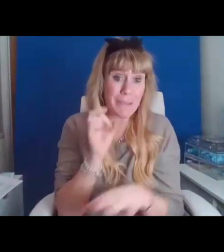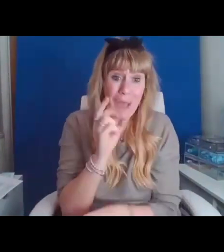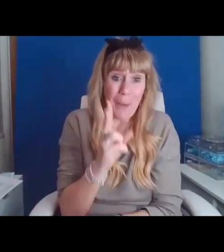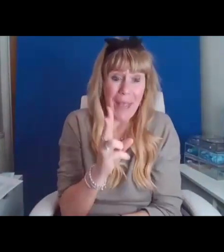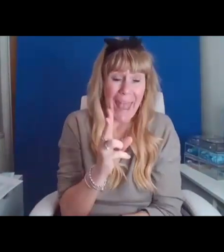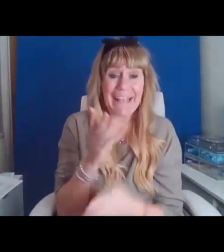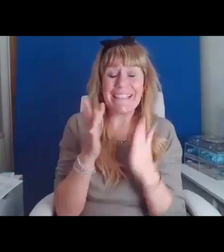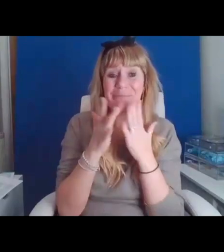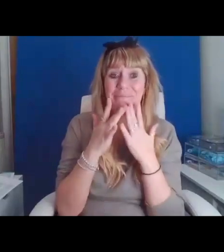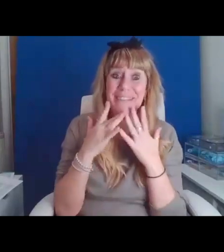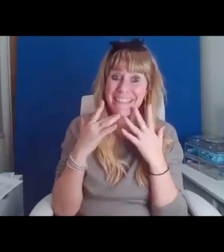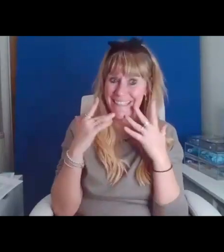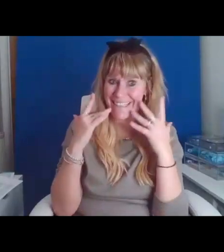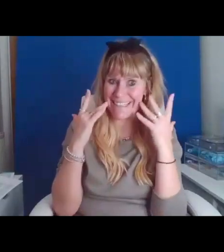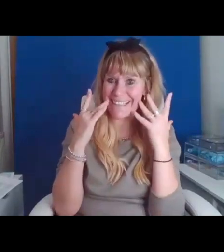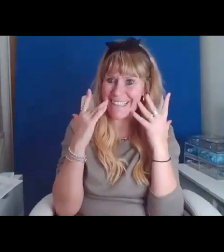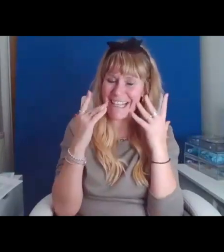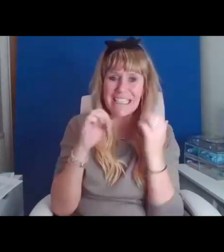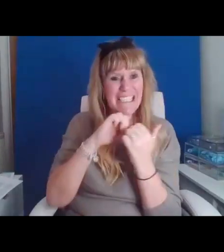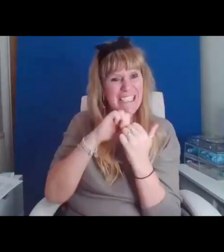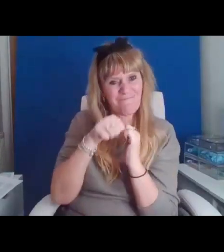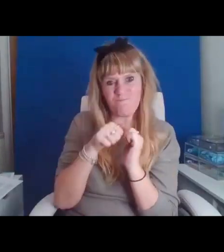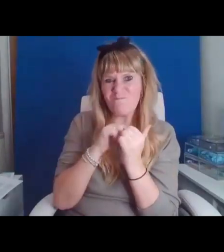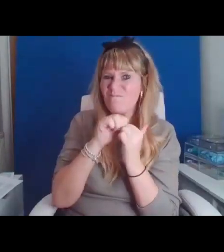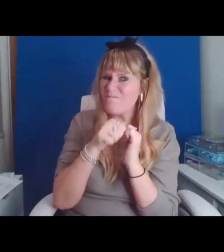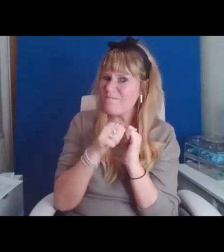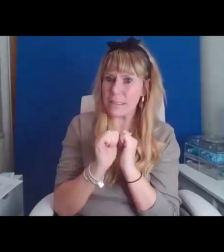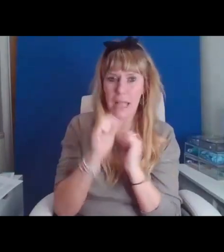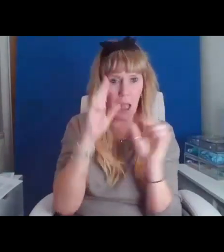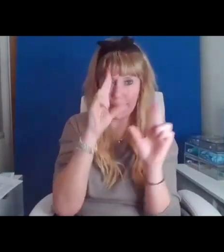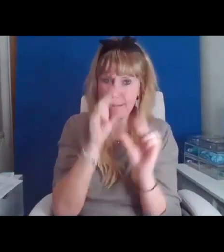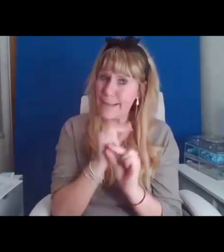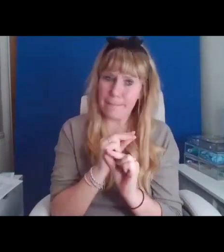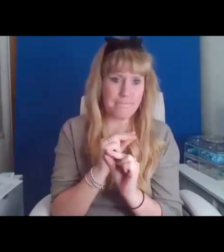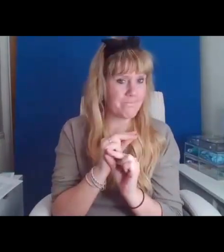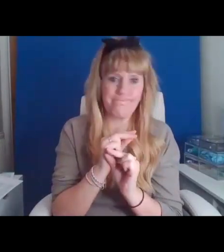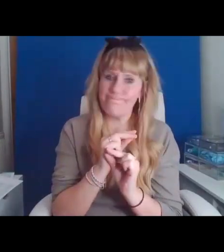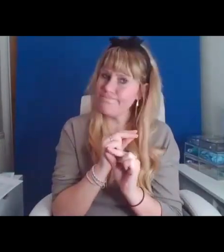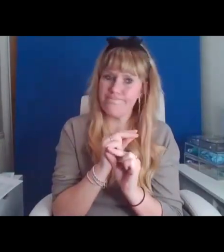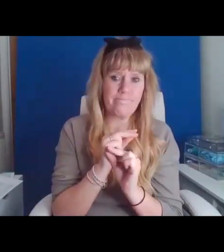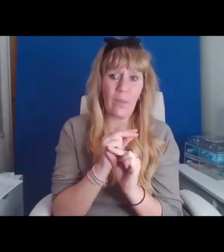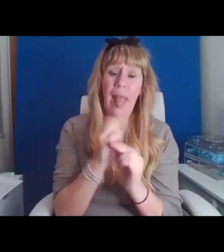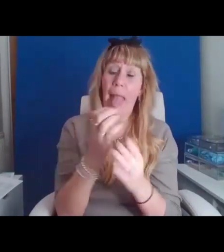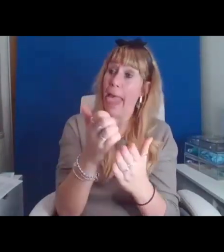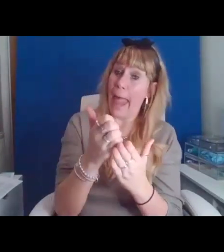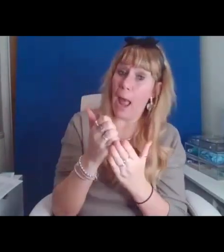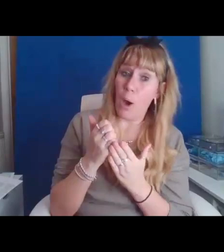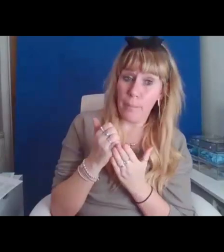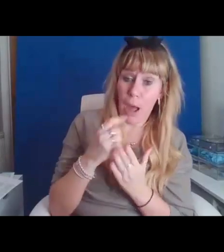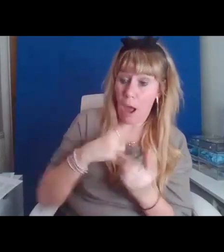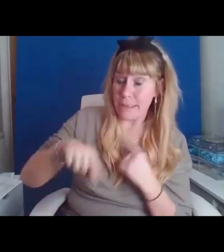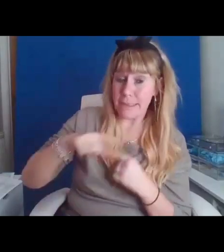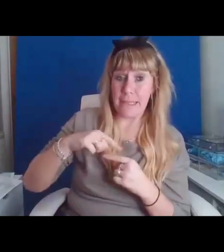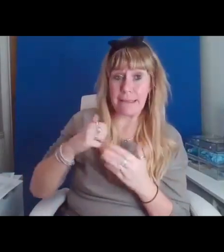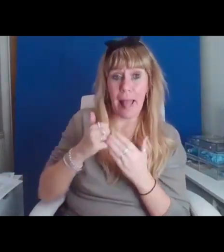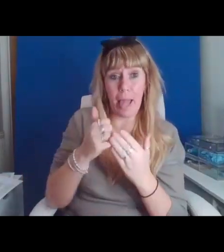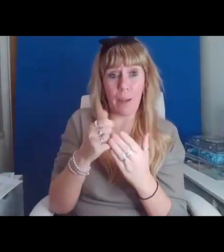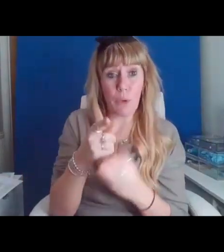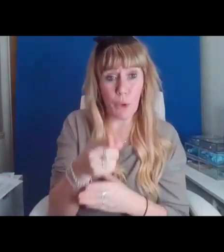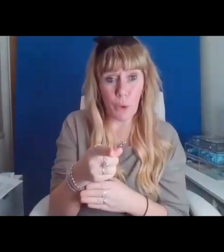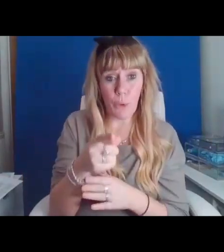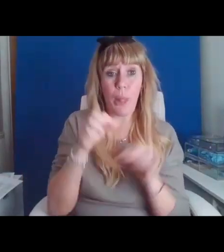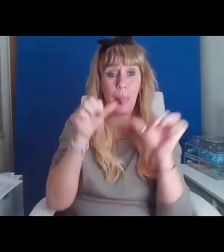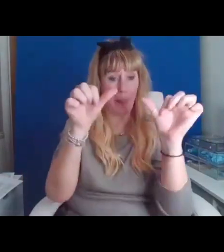with teeth that I know she doesn't grind in her sleep. Help us help you, the poster implores, and I'd gladly